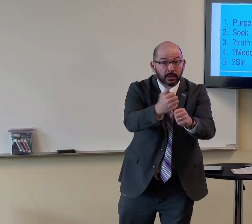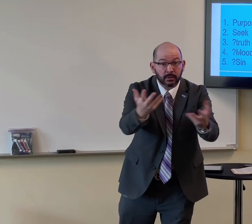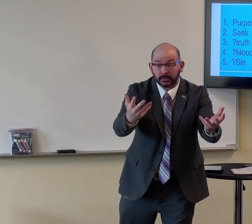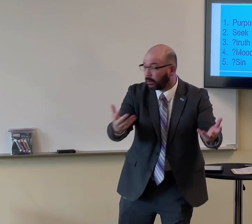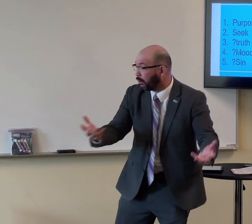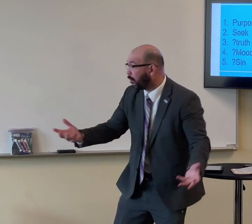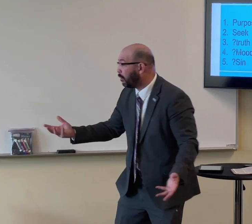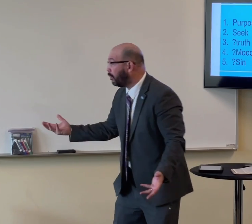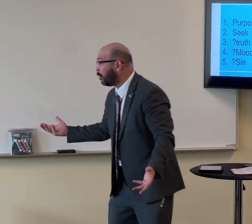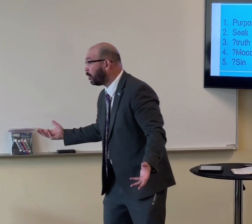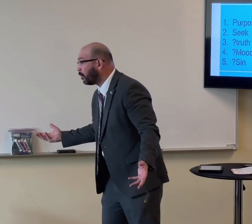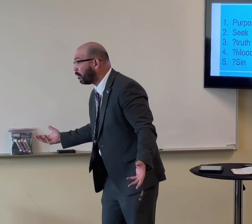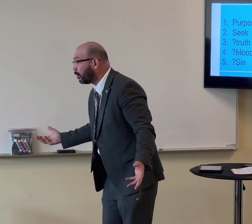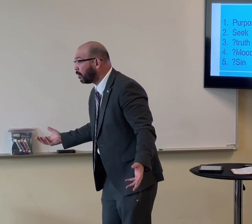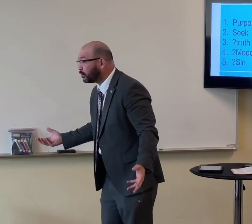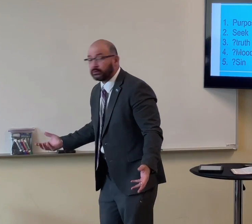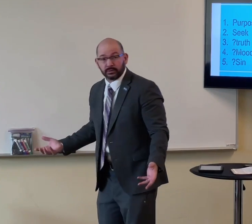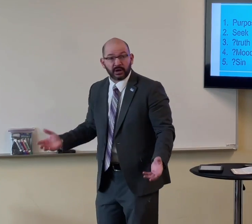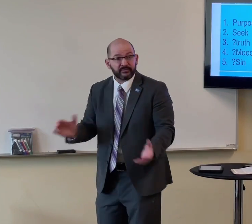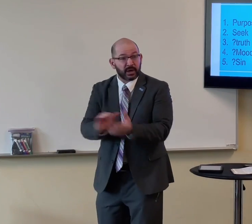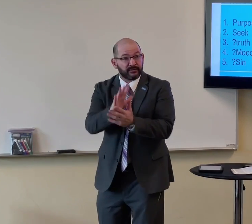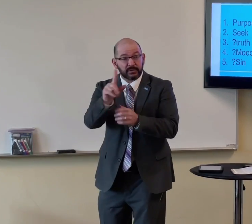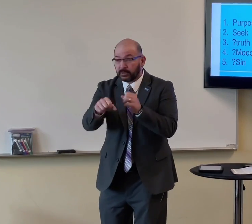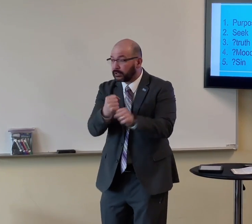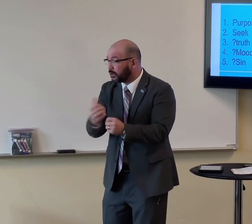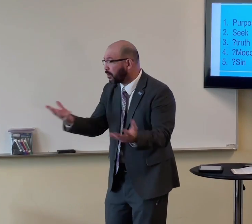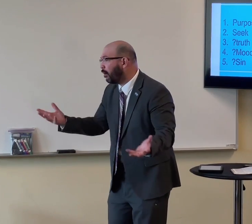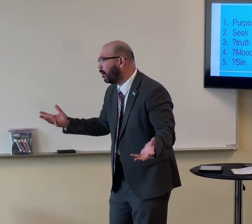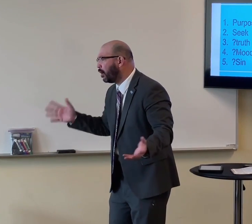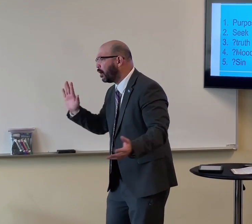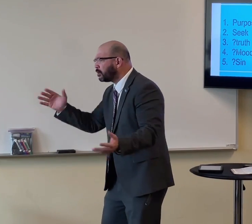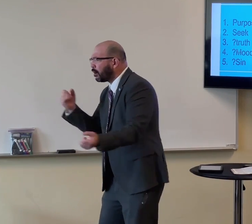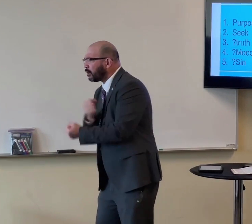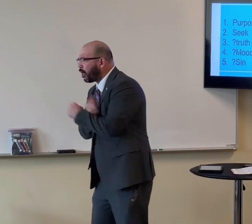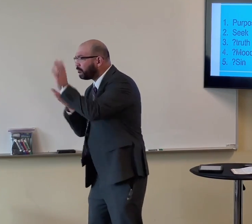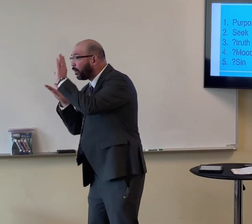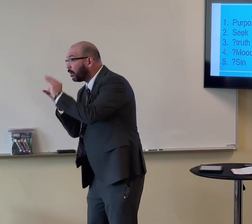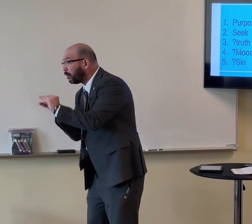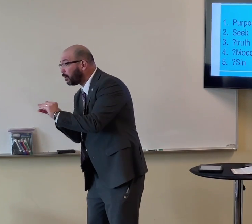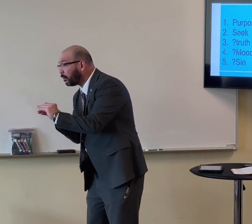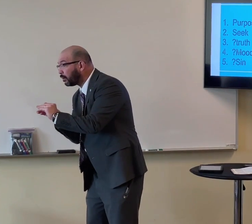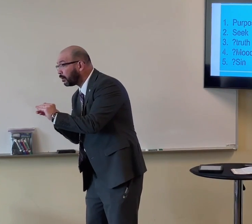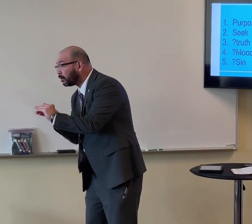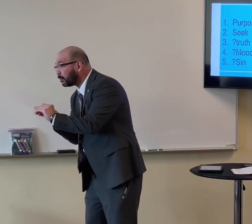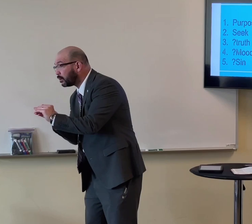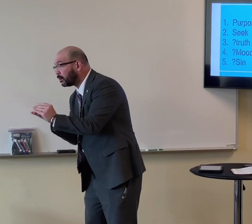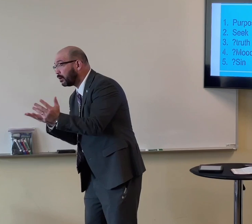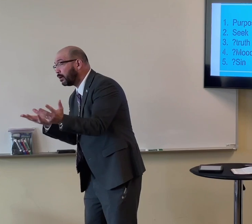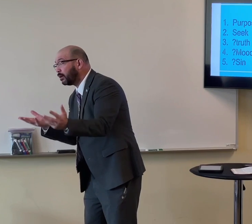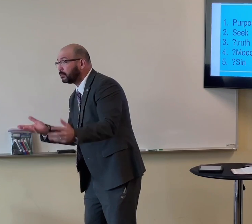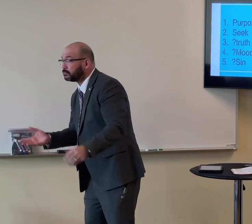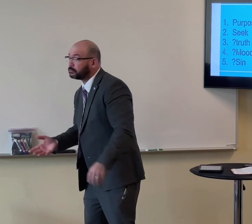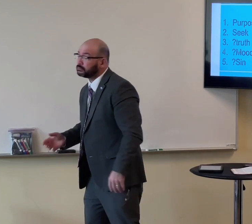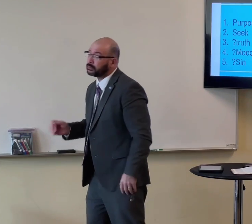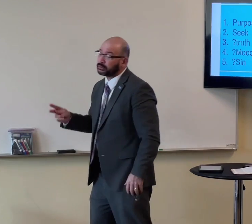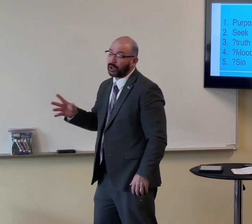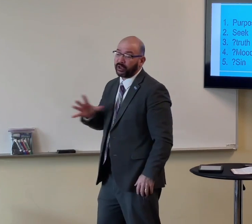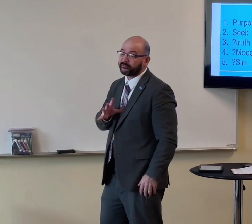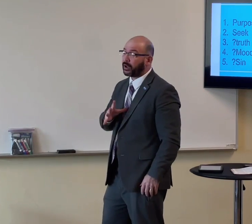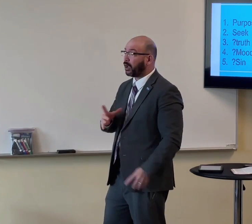yeah, this is, we've got a couple here, that's 51 years. And your love is diminished, yeah. Okay.